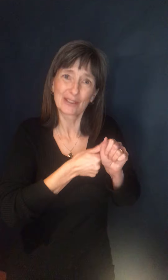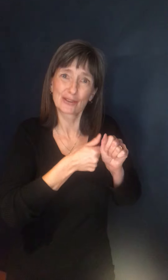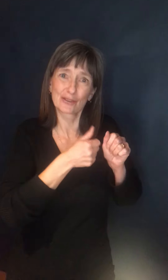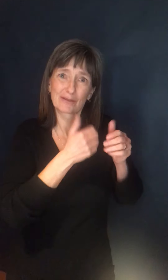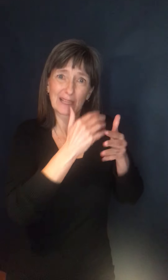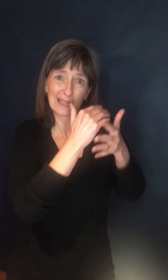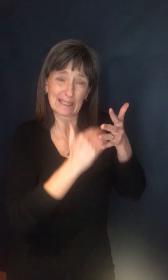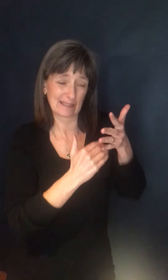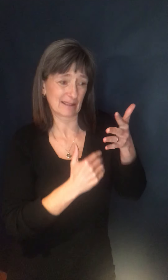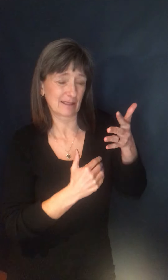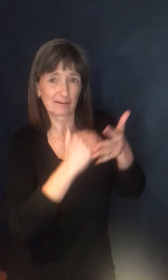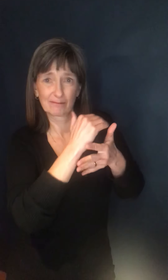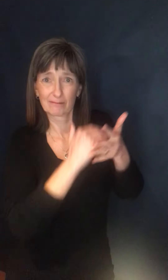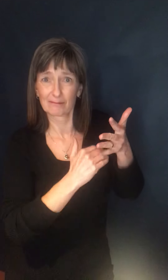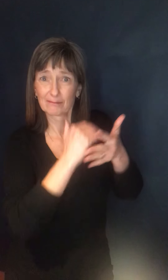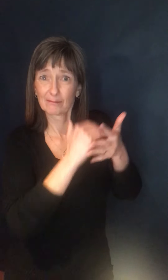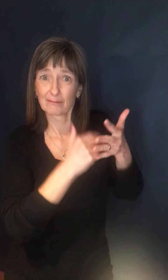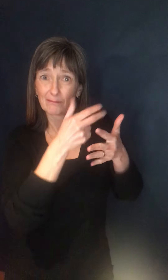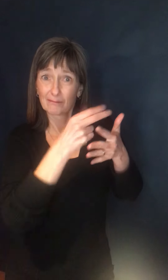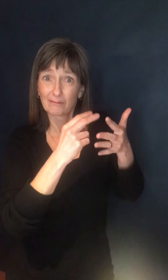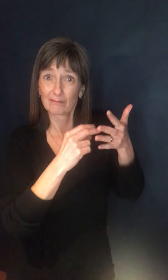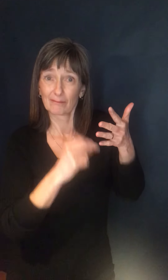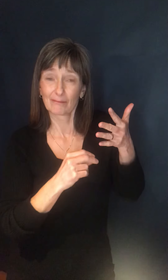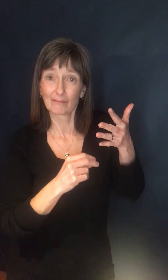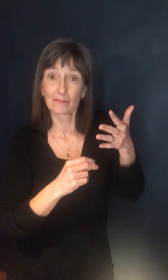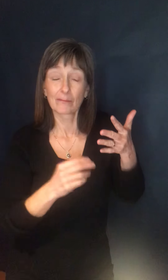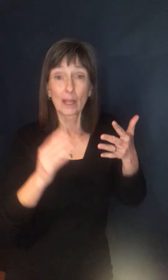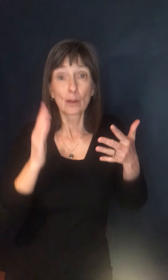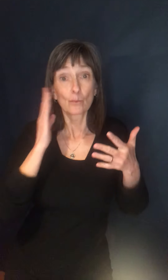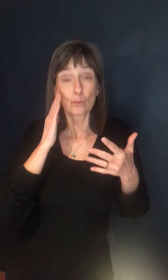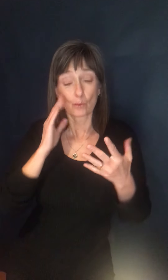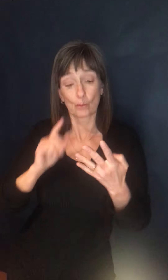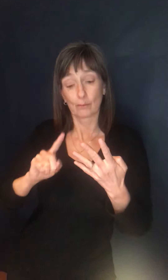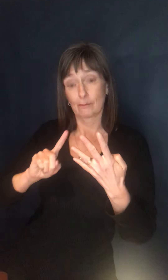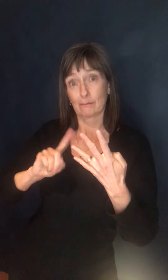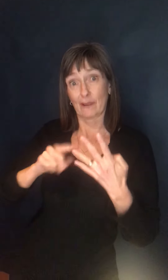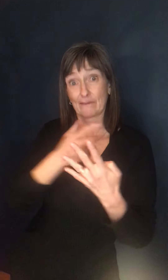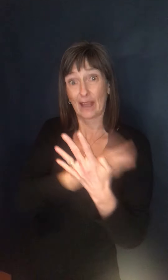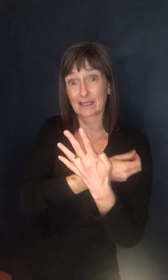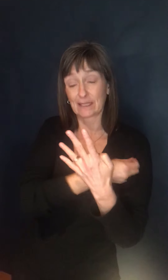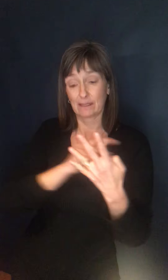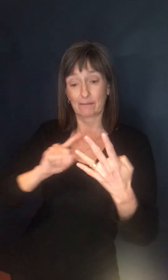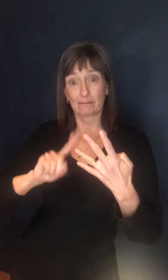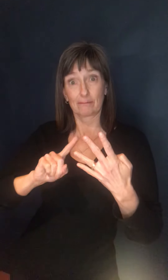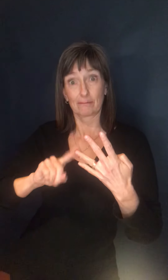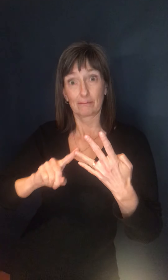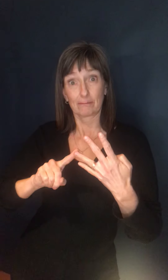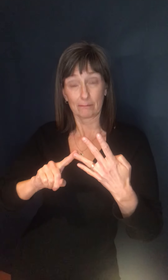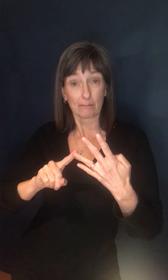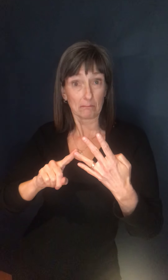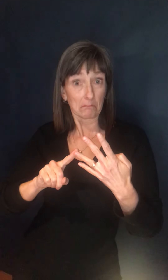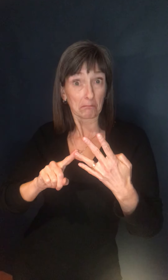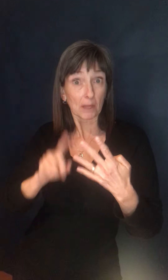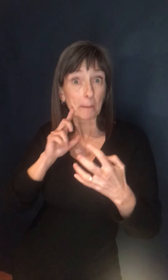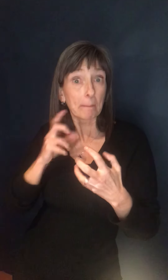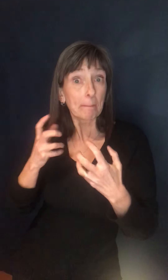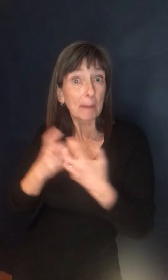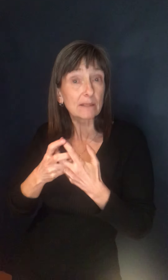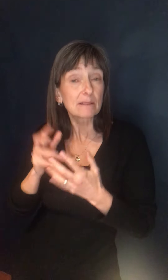there. Um, knowing that the AstraZeneca vaccine can, we can use those for some of the other groups that we have for first